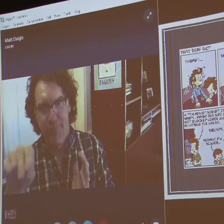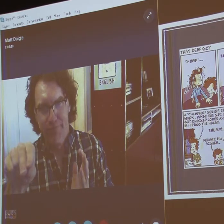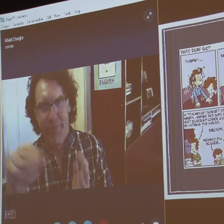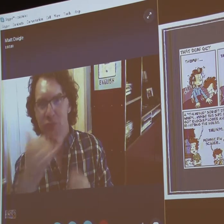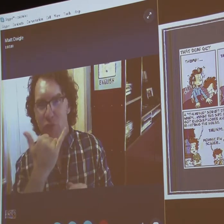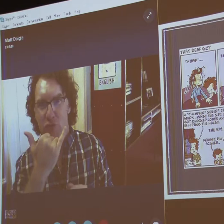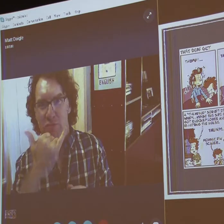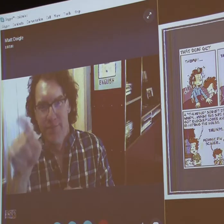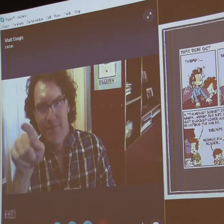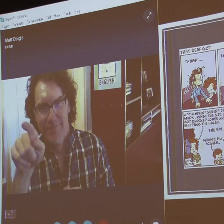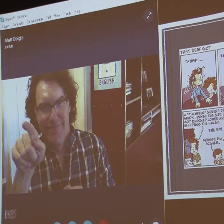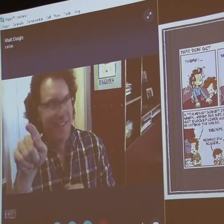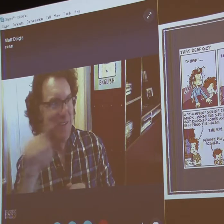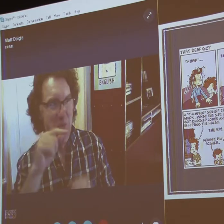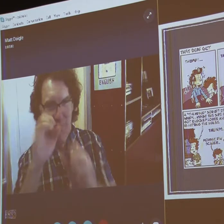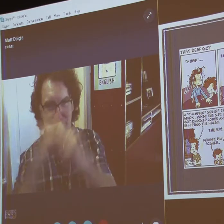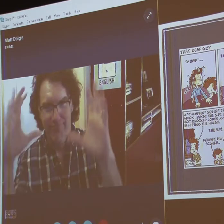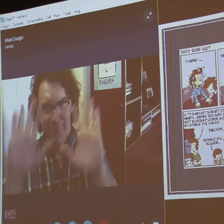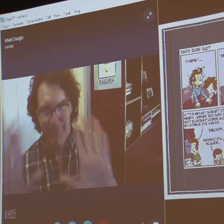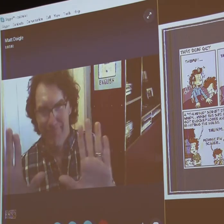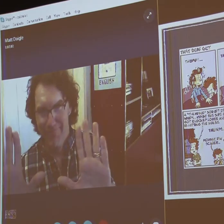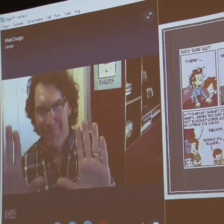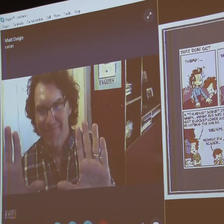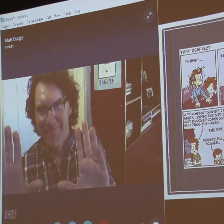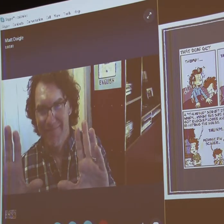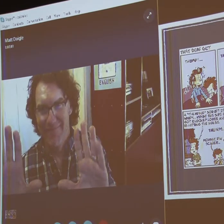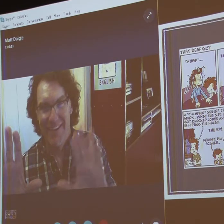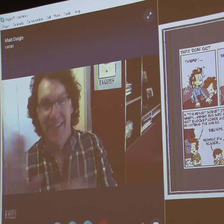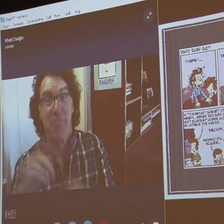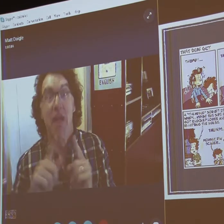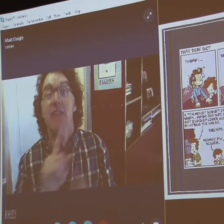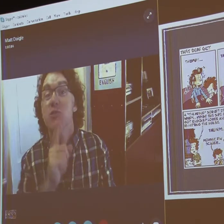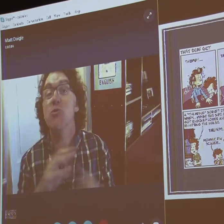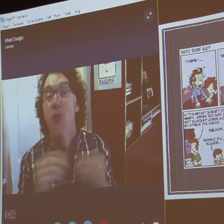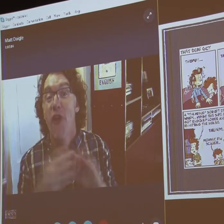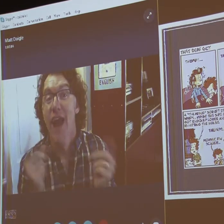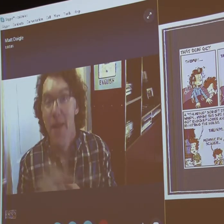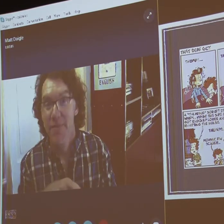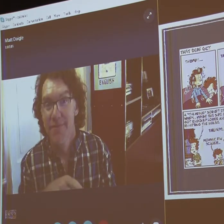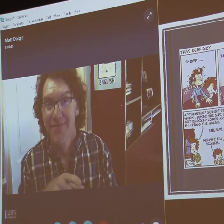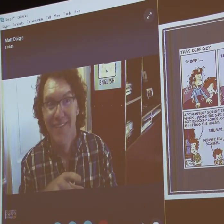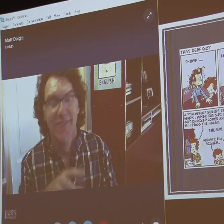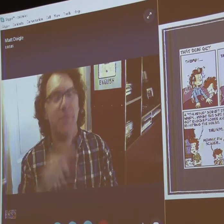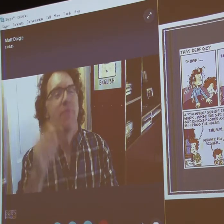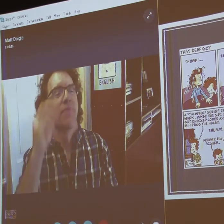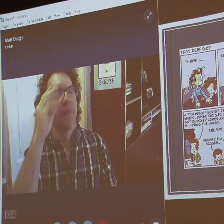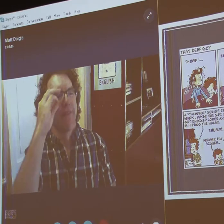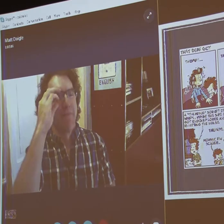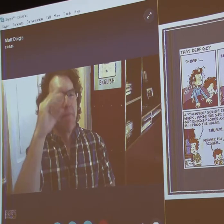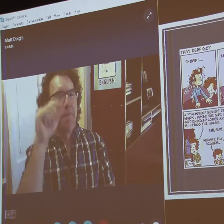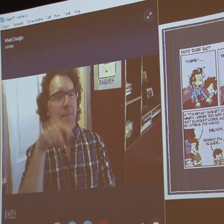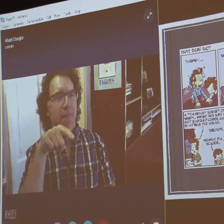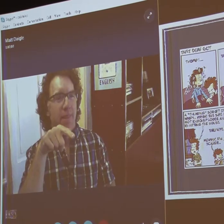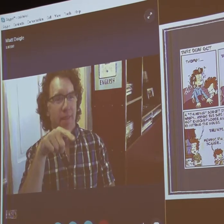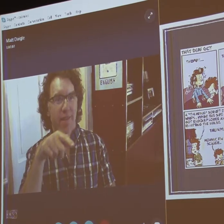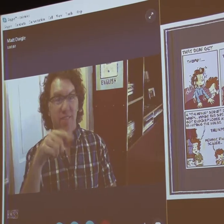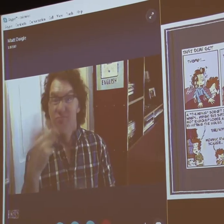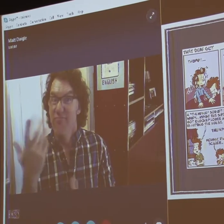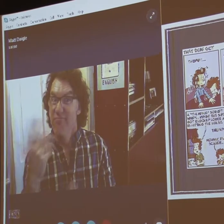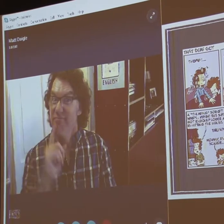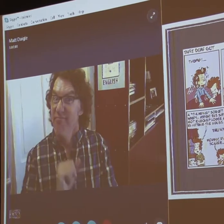going to emphasize that. She does not sleep in rollers, so don't visualize her in rollers. But it actually did happen.